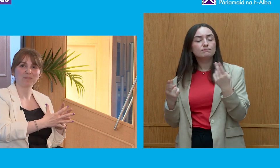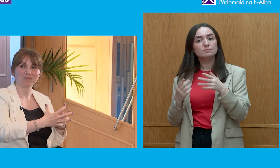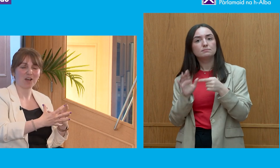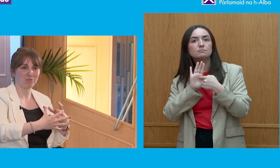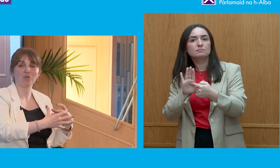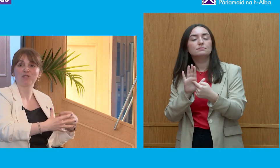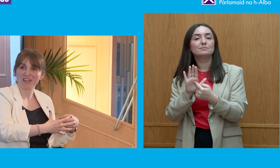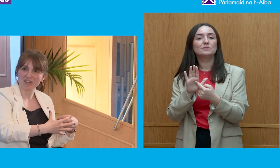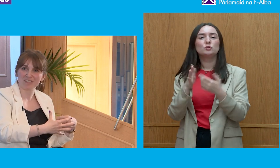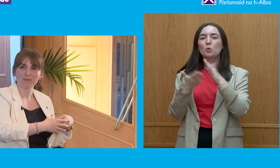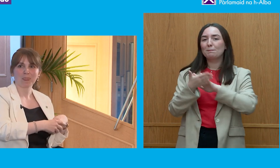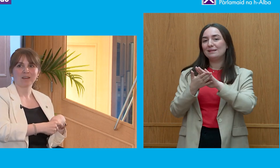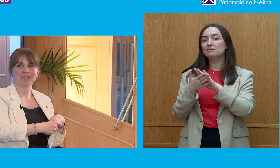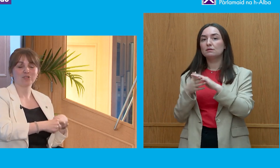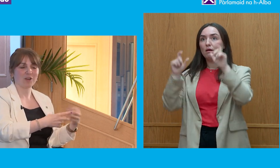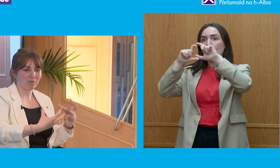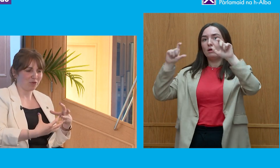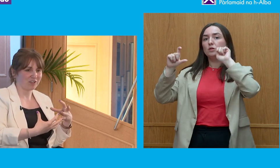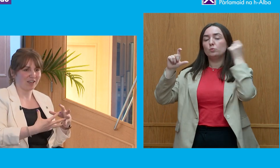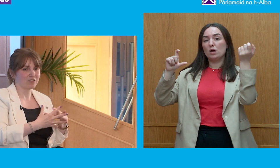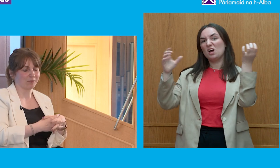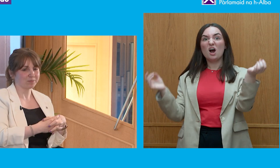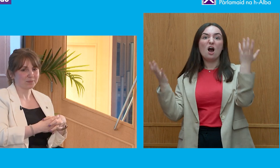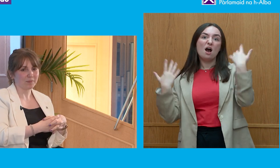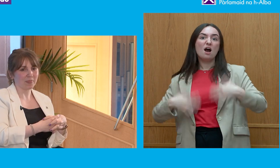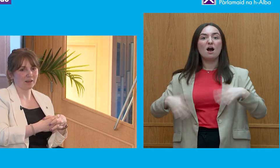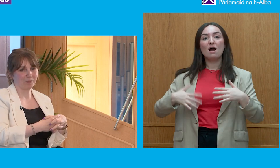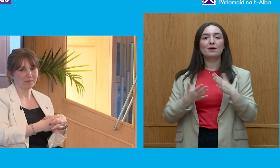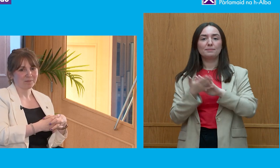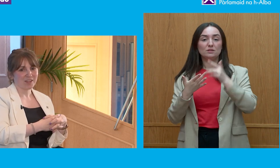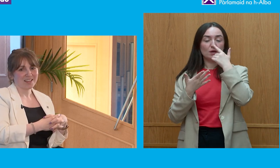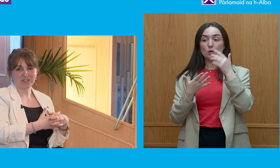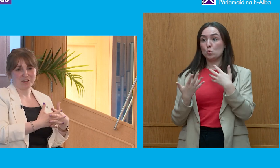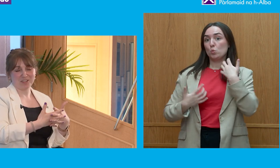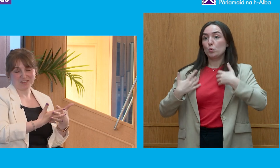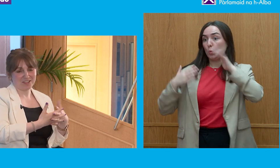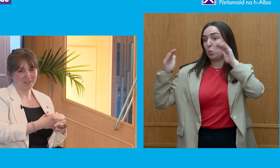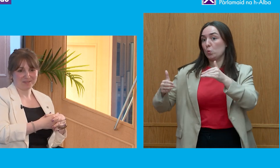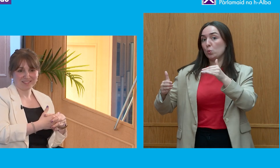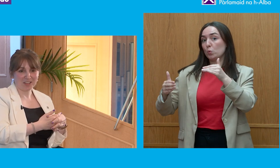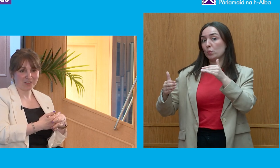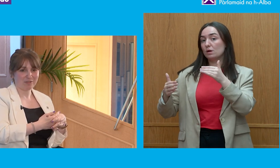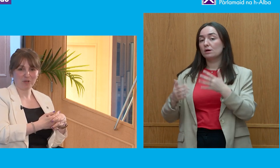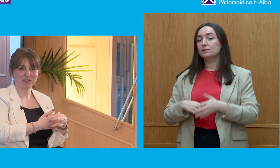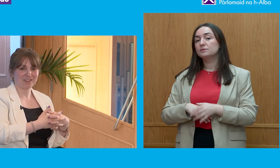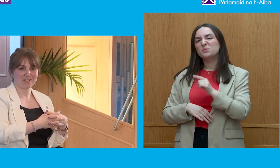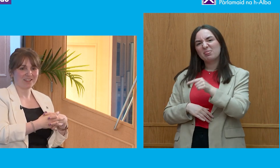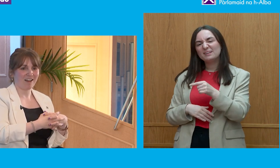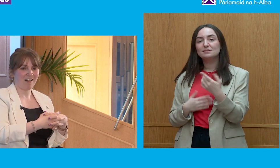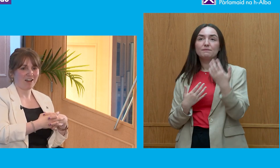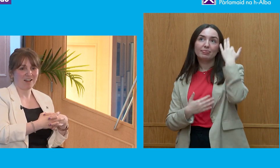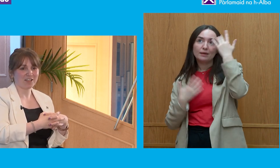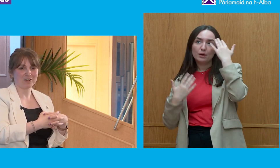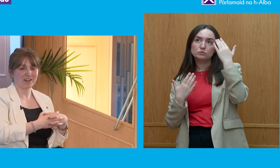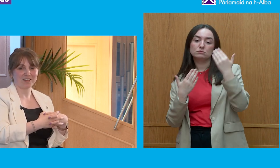yeah, a more outrageous to grab more of the attention. So you could, you know, looking forward, could